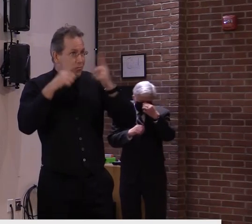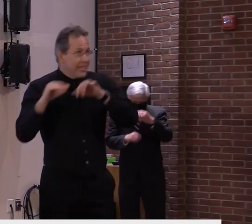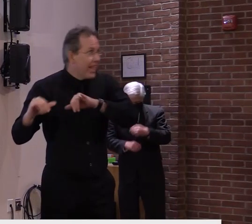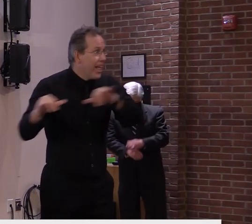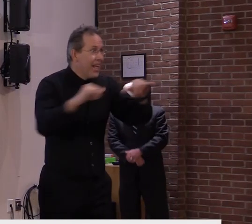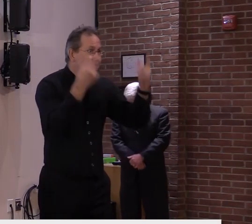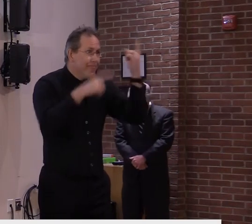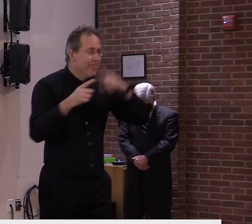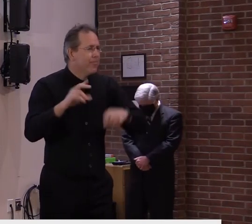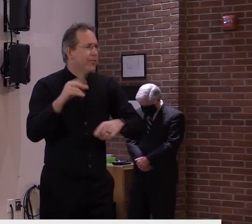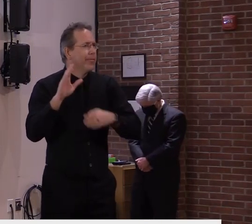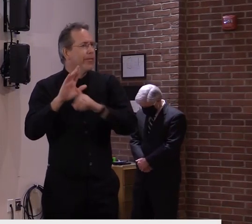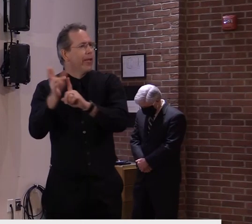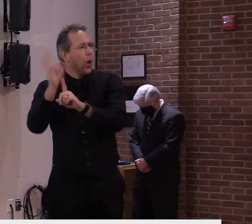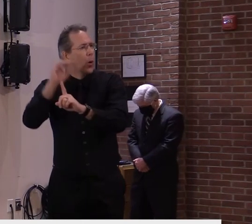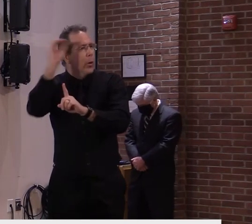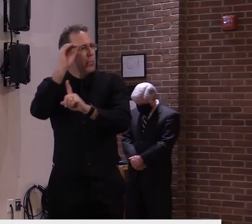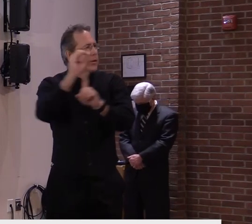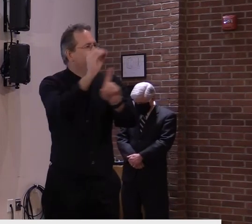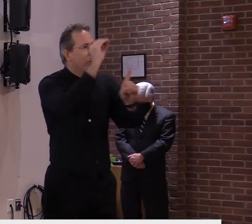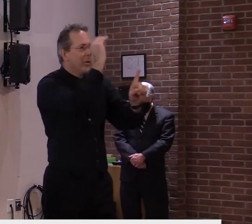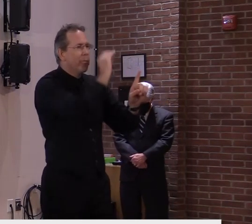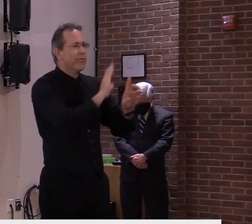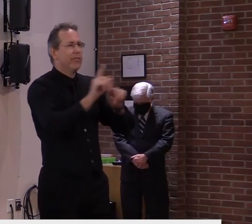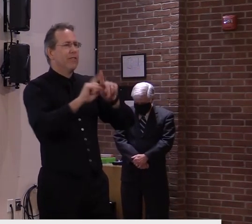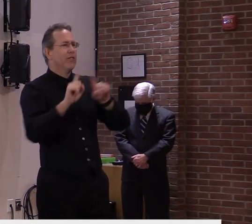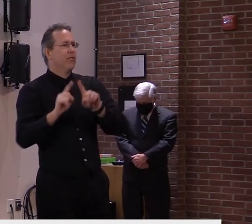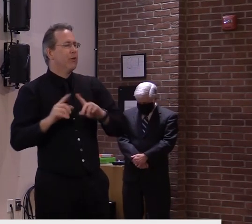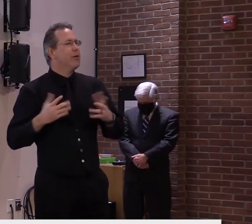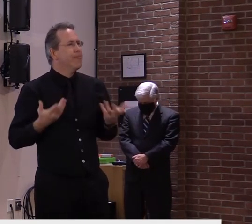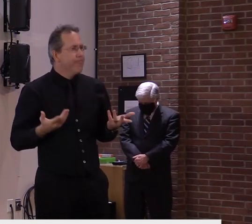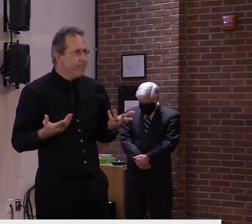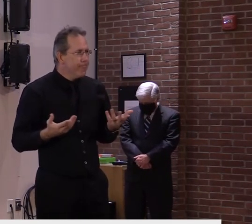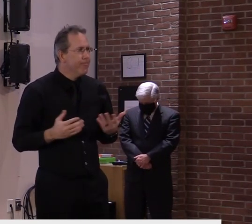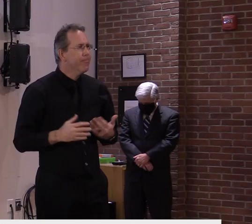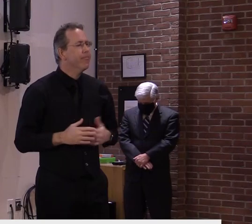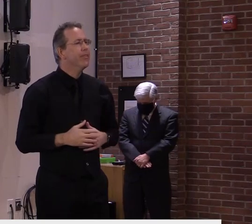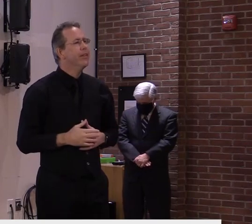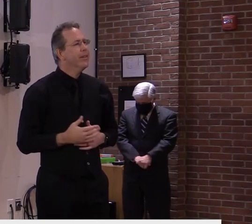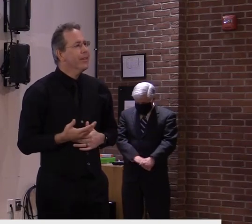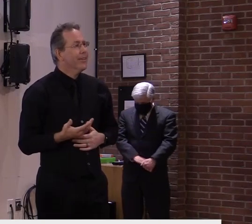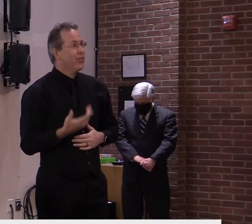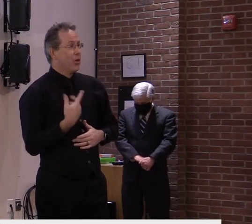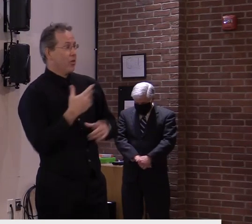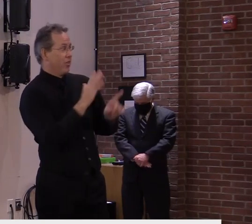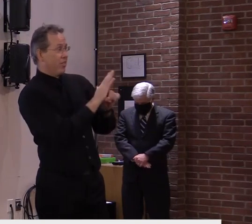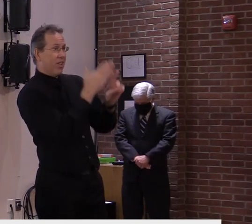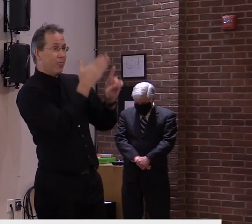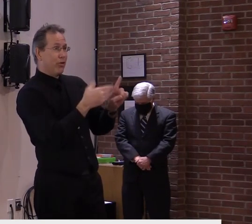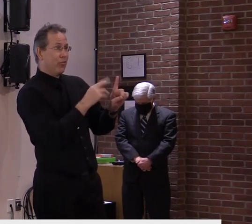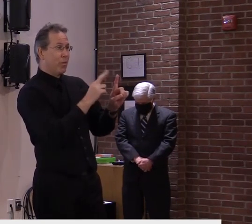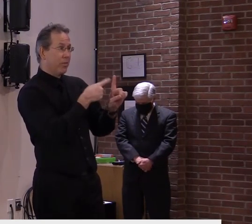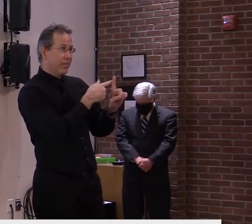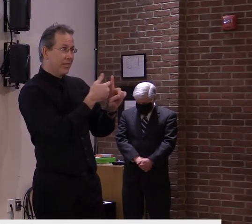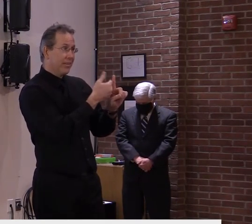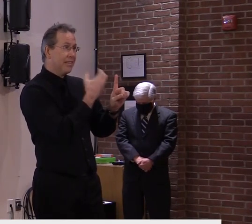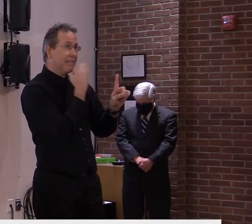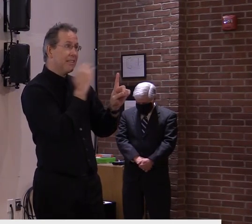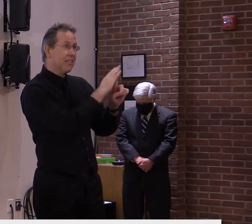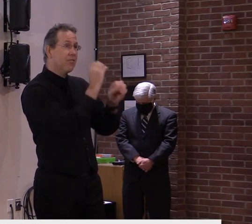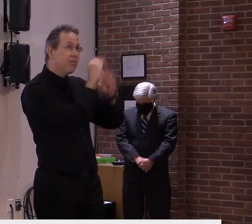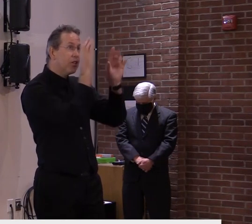reflect the values that the elected officials have. So, again, we'll